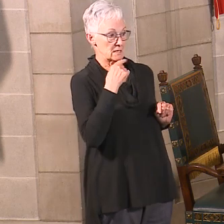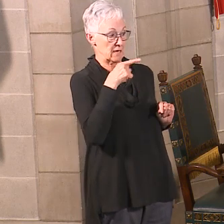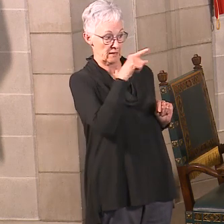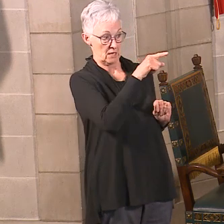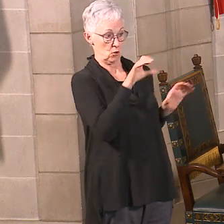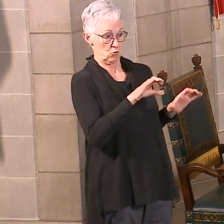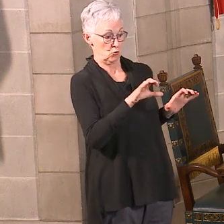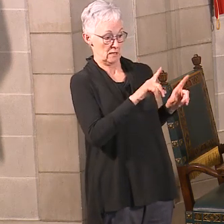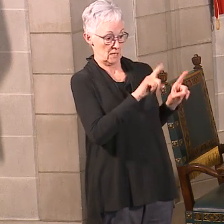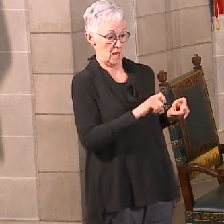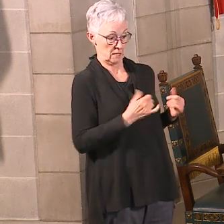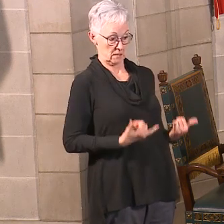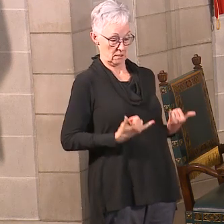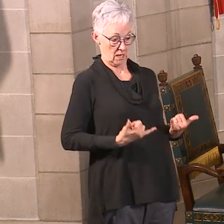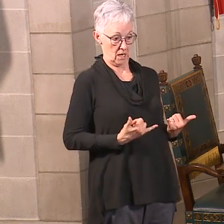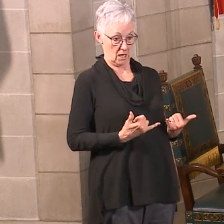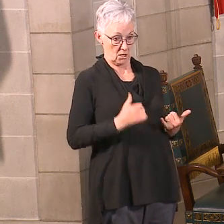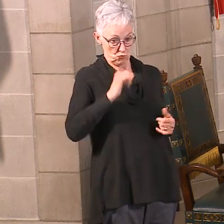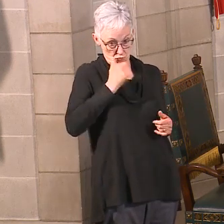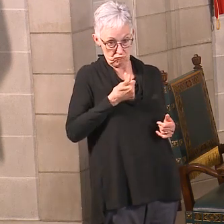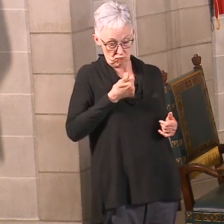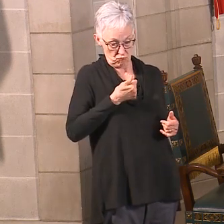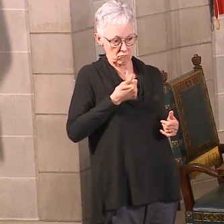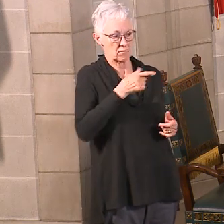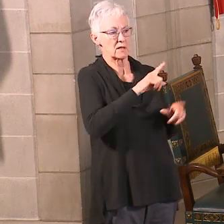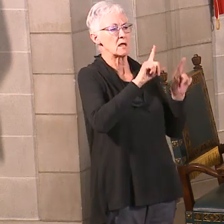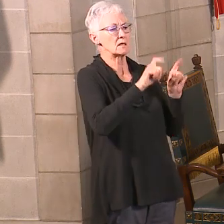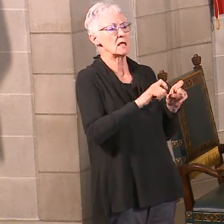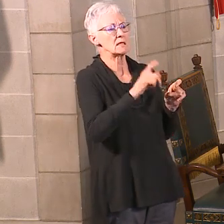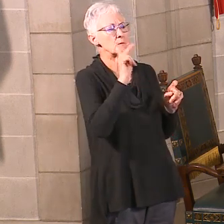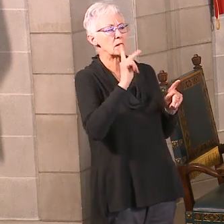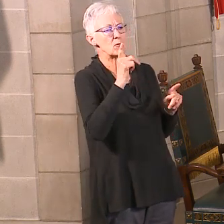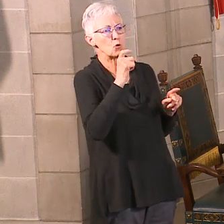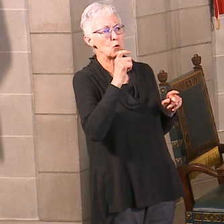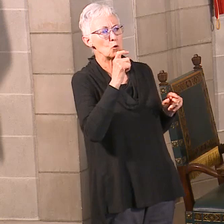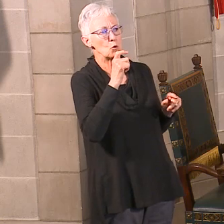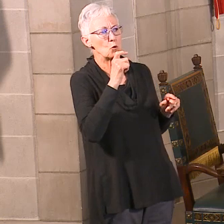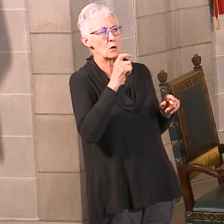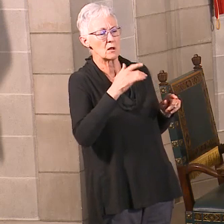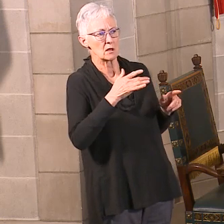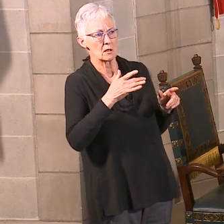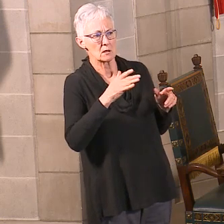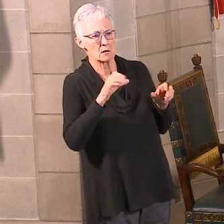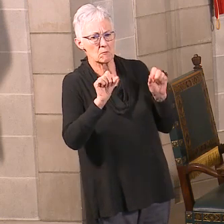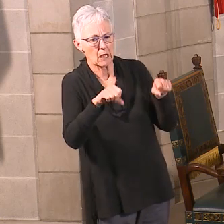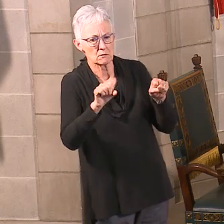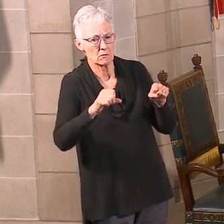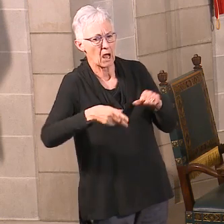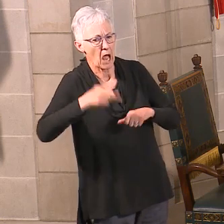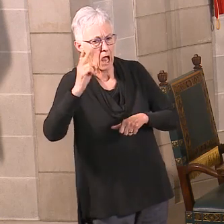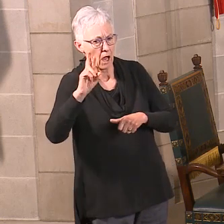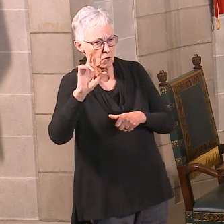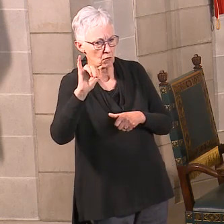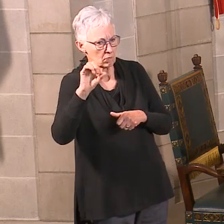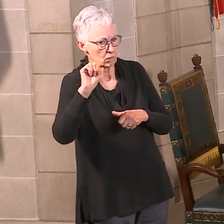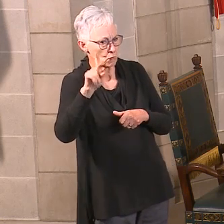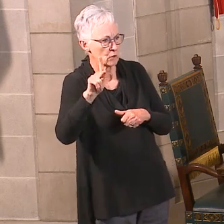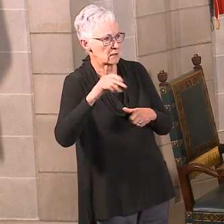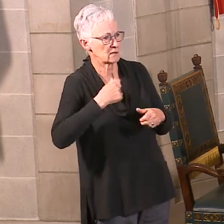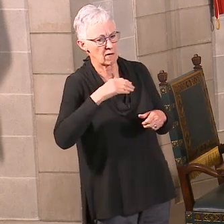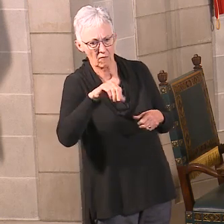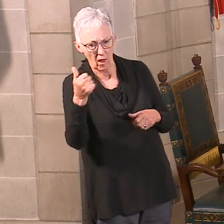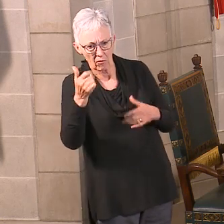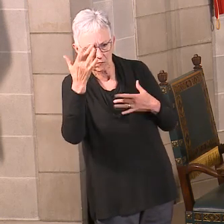people that are at higher risk, but they'll also be testing some of the community